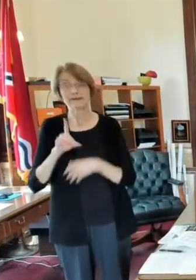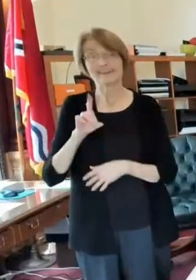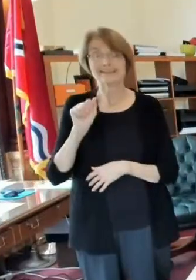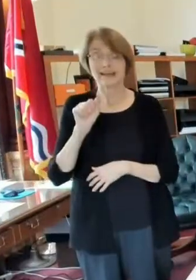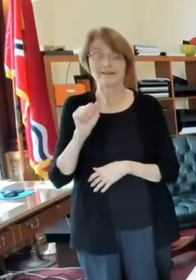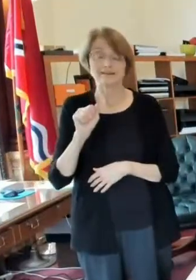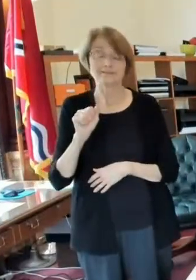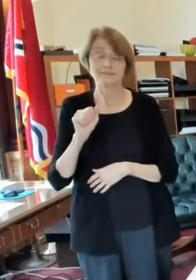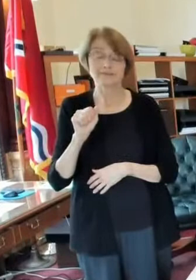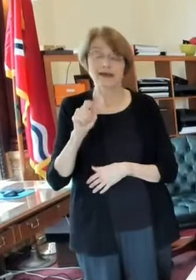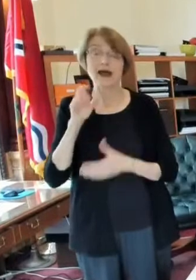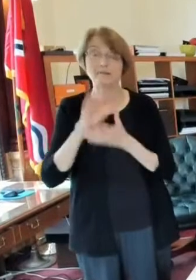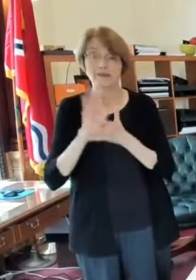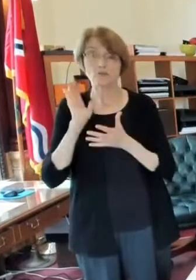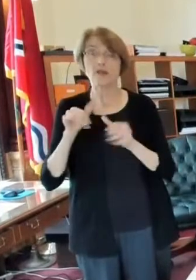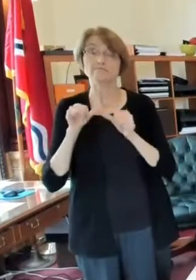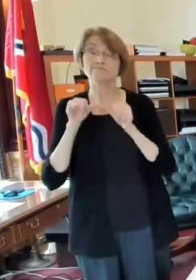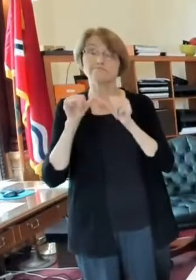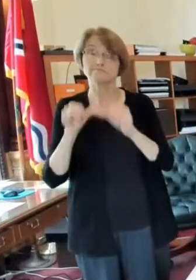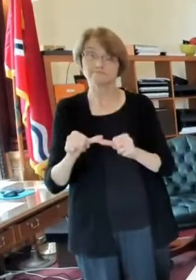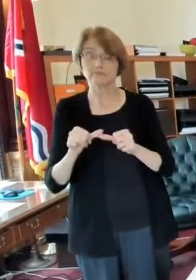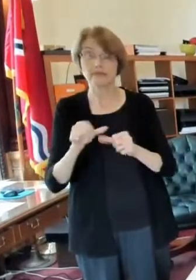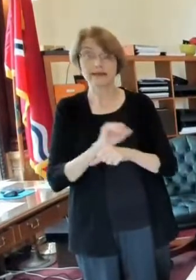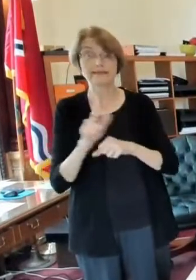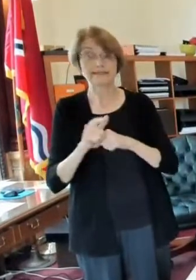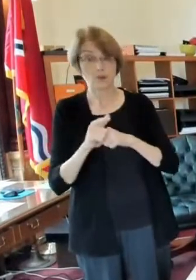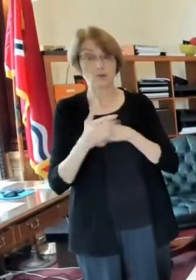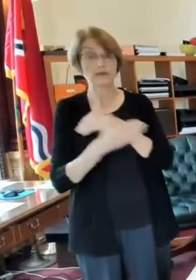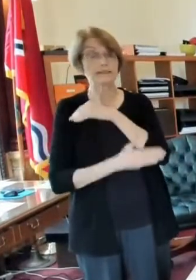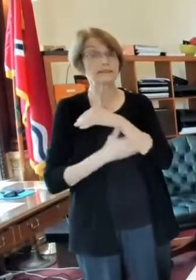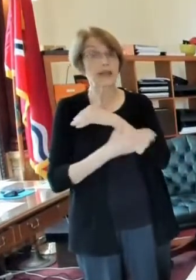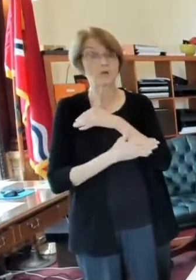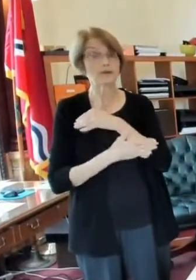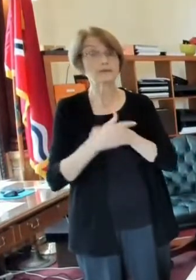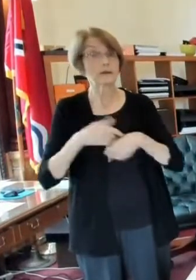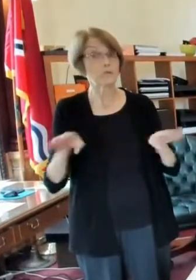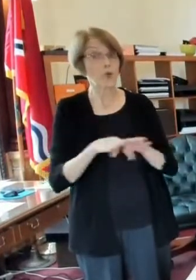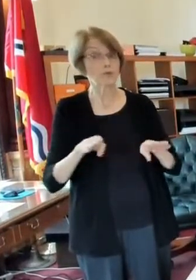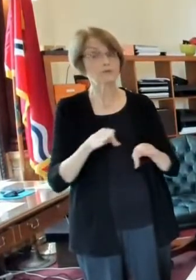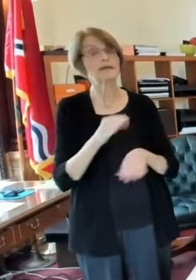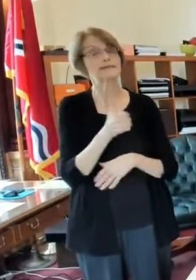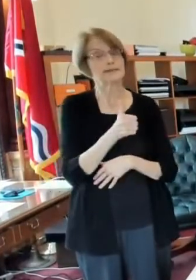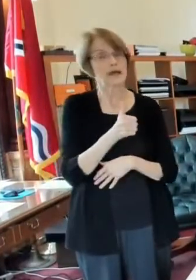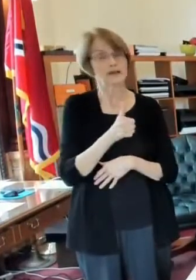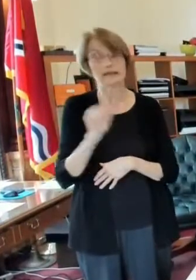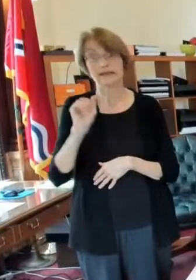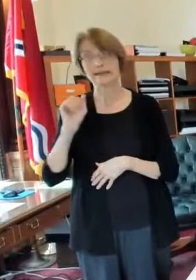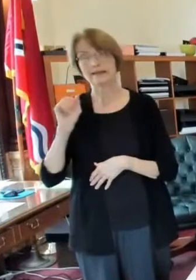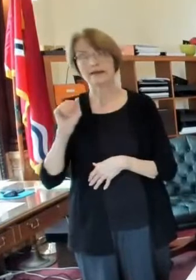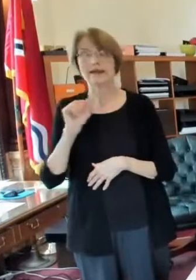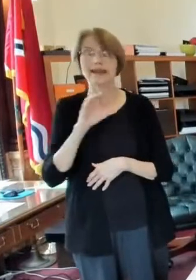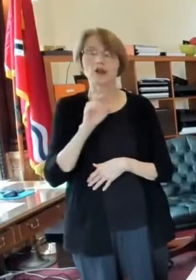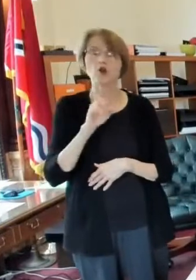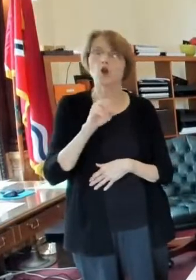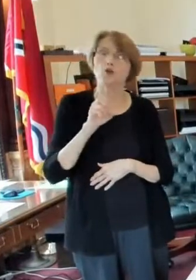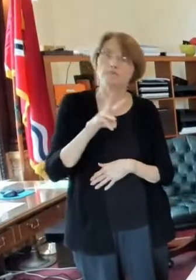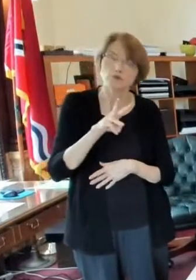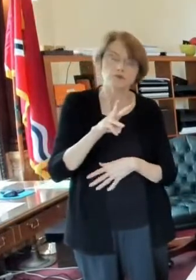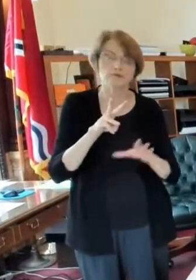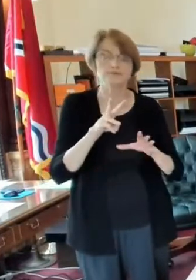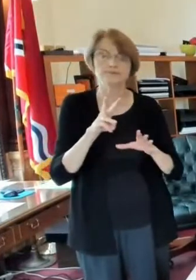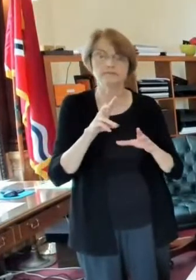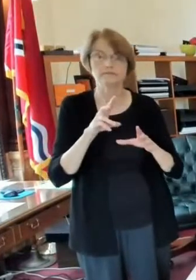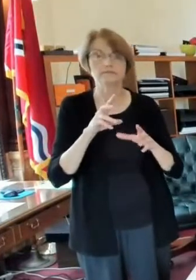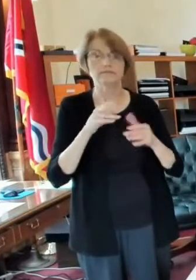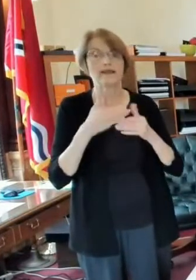longer so st louis county has a 10 o'clock curfew illinois has a it's not a curfew but you know can't